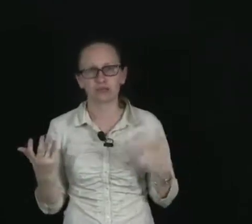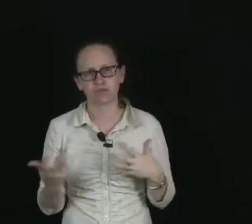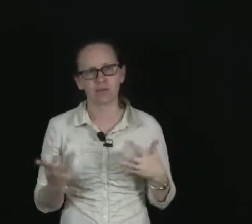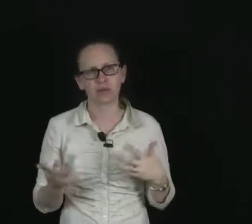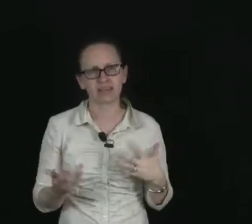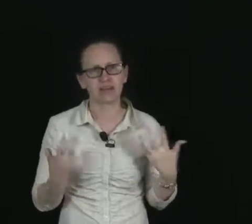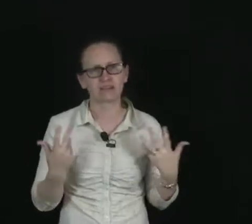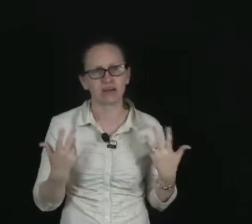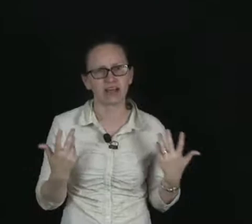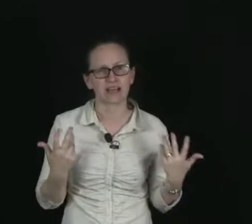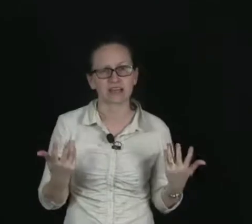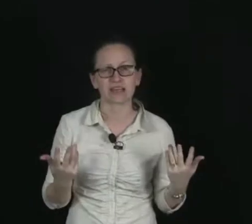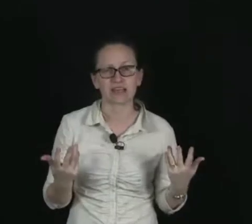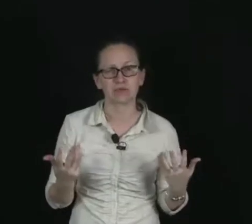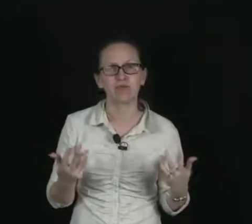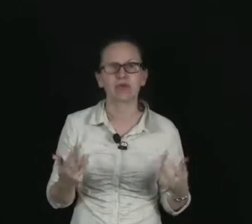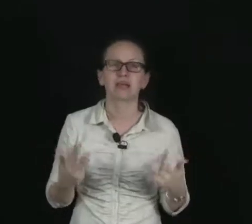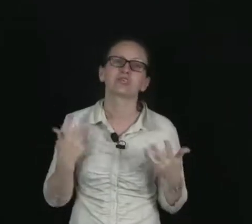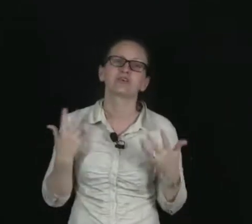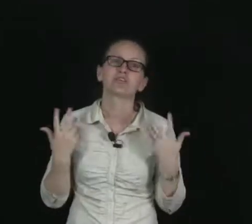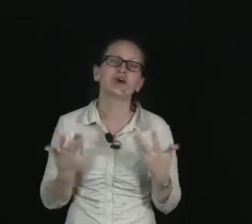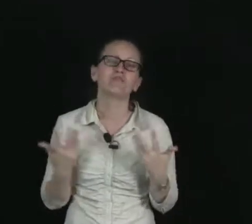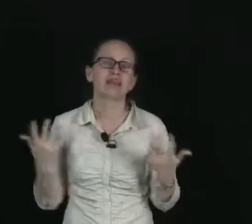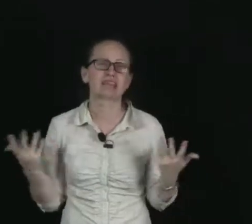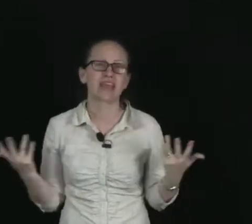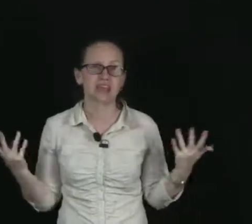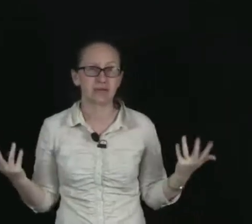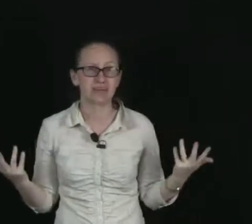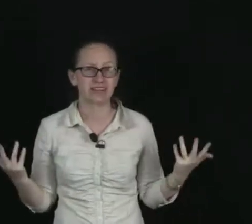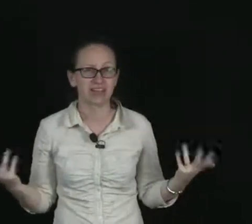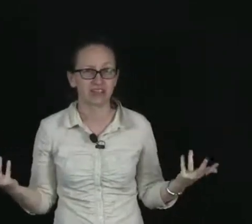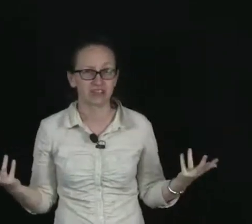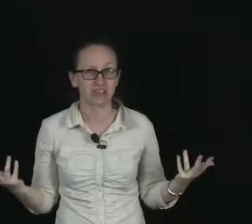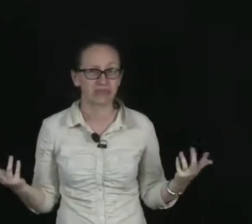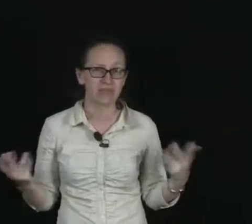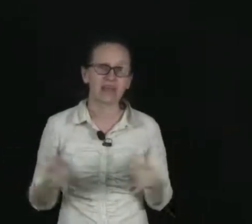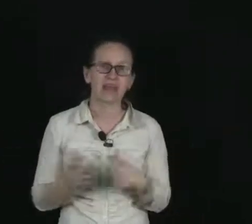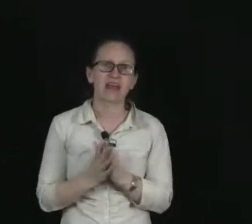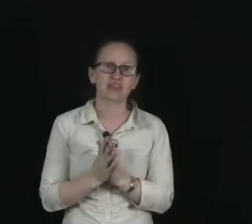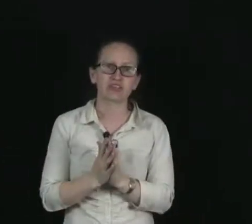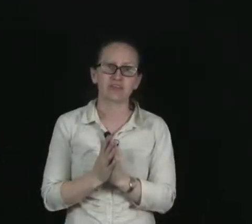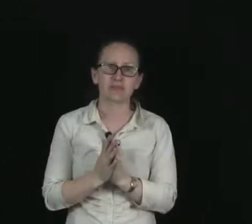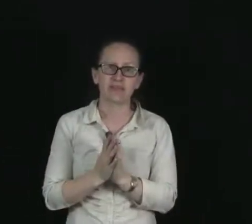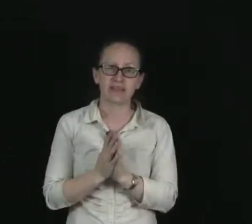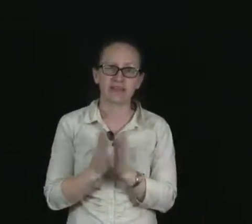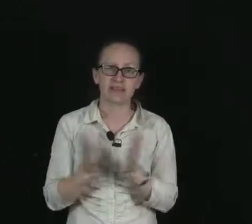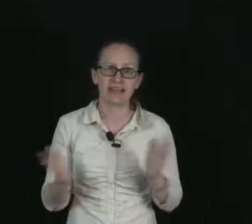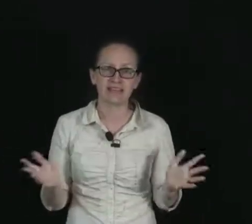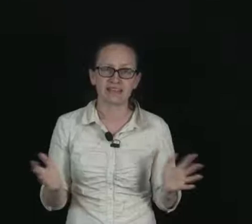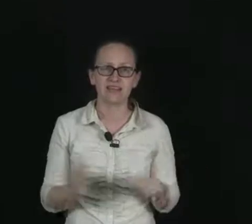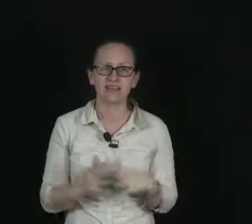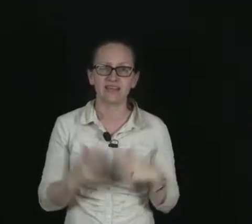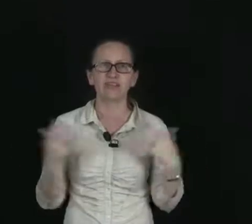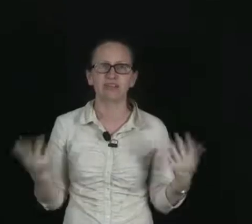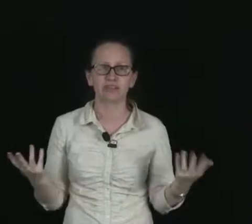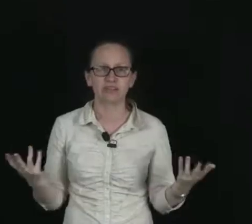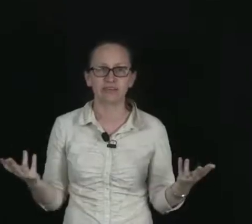-241 is very unstable, and so it's not found anywhere in nature. It actually has to be created in nuclear